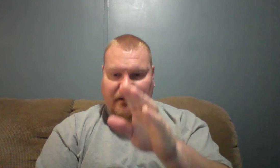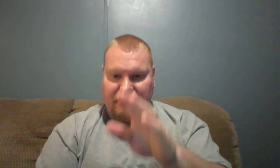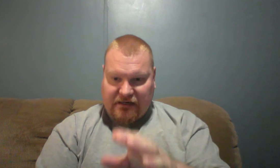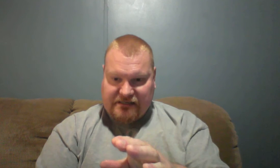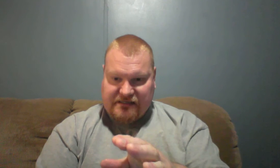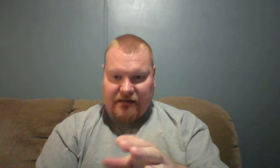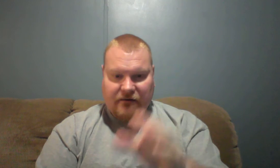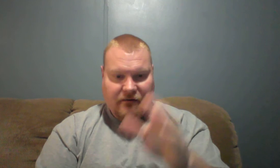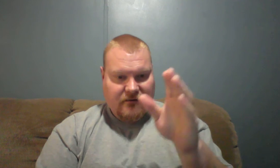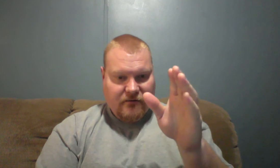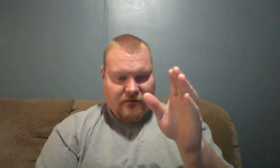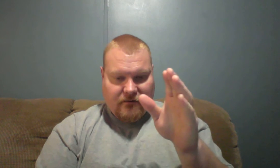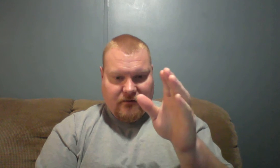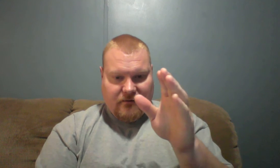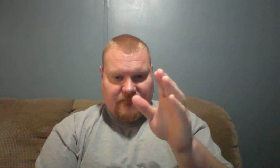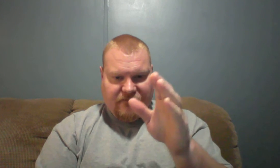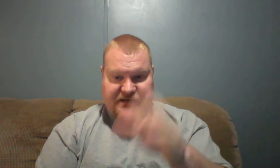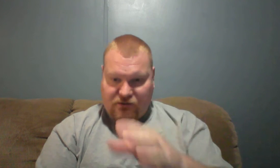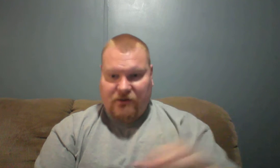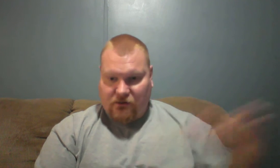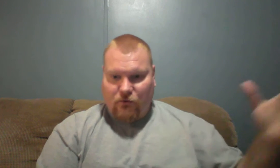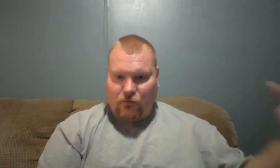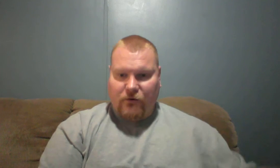I'm like I said this is what the Lord wanted